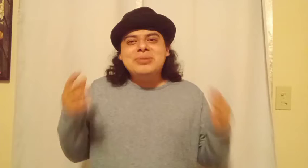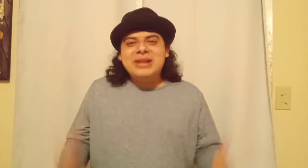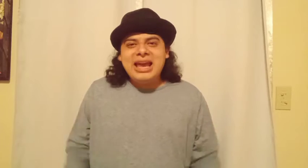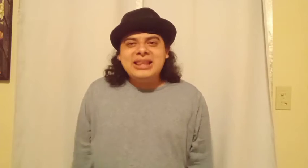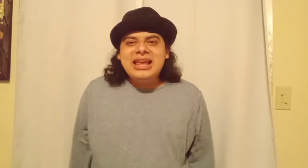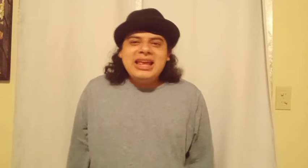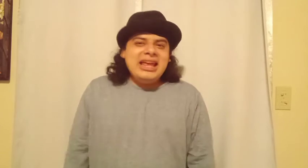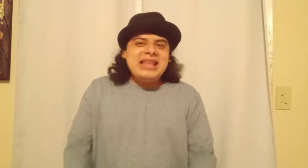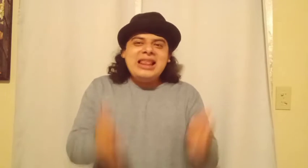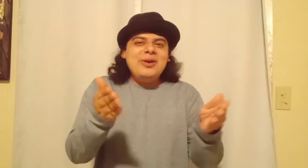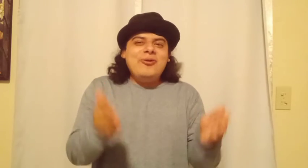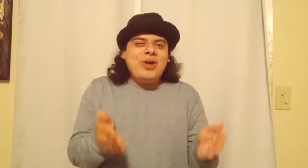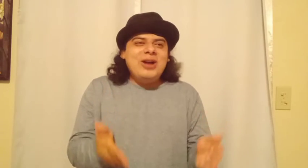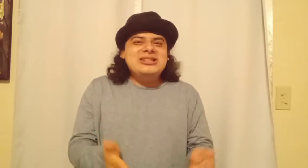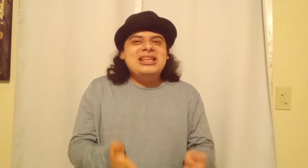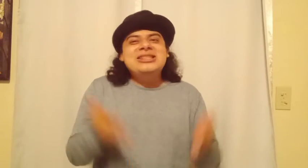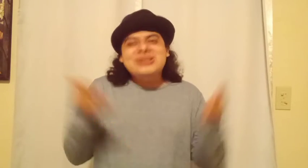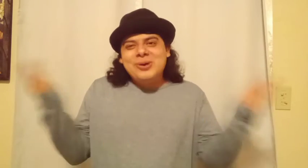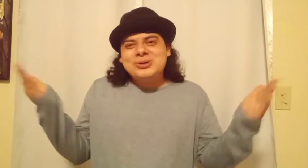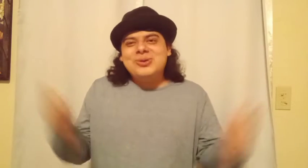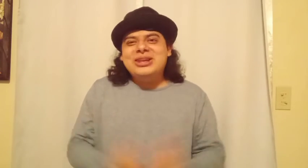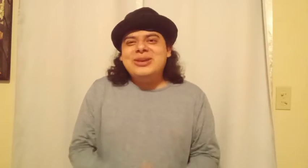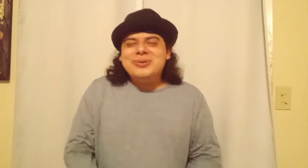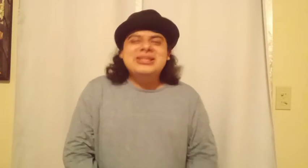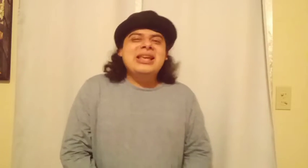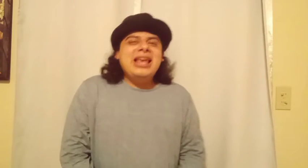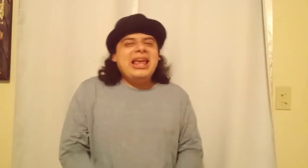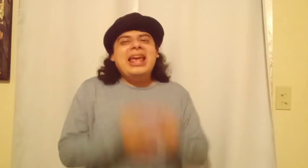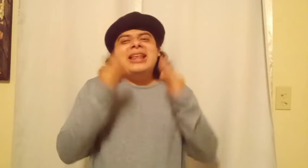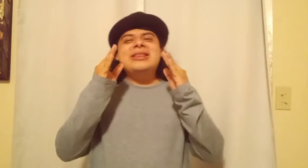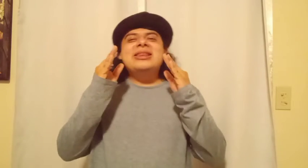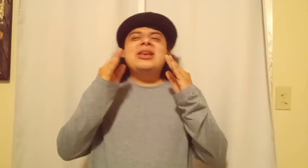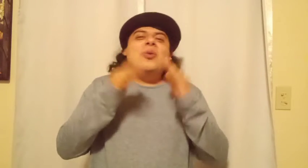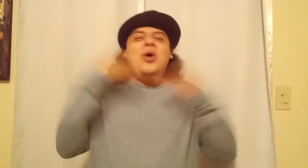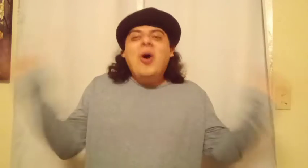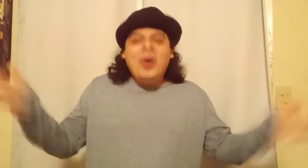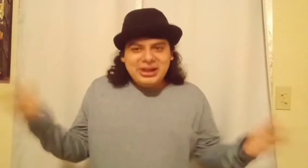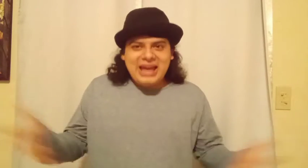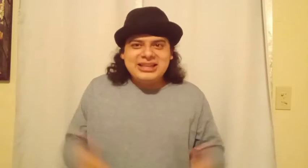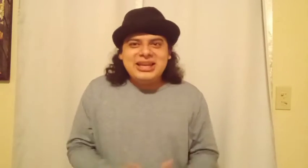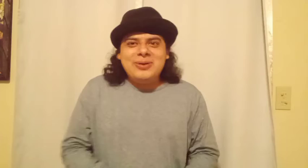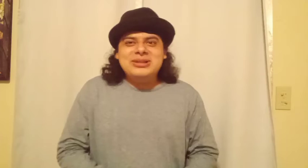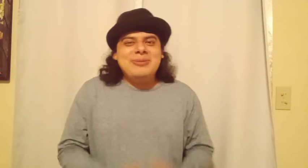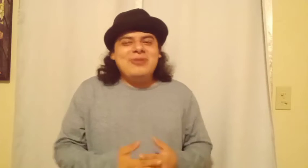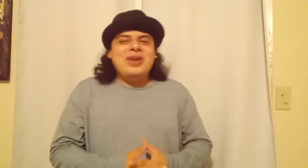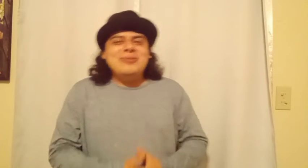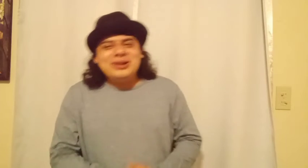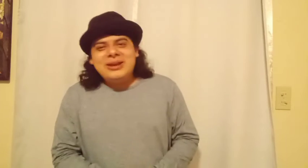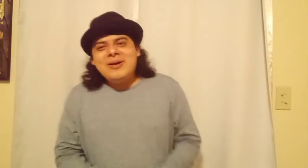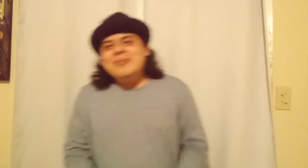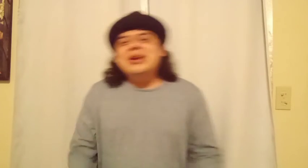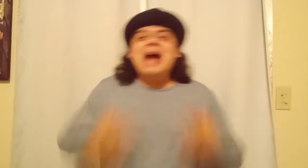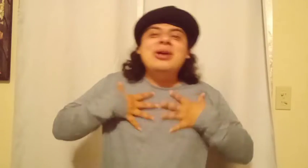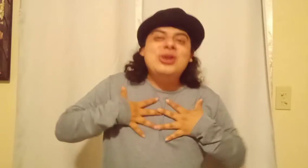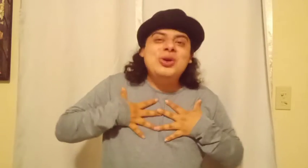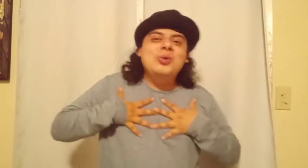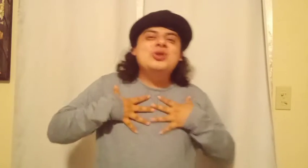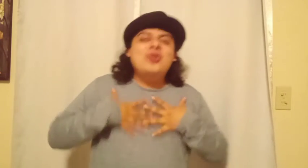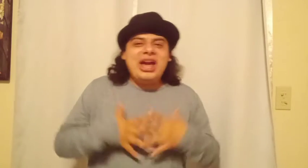plane. And that little fox, he's also cute. And we all like Tails in my family. But I'm a huge fan